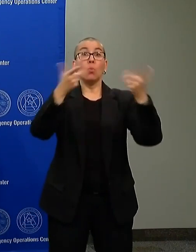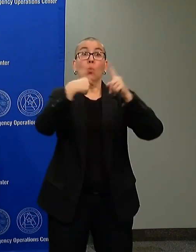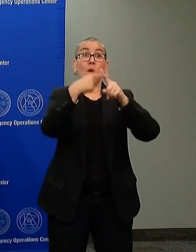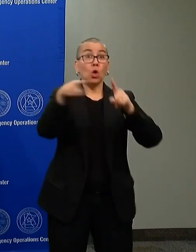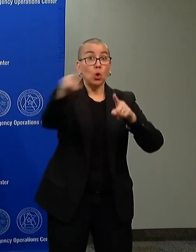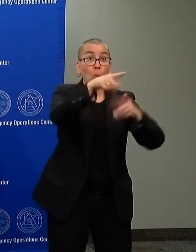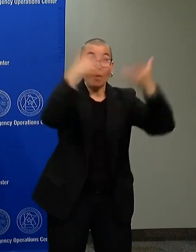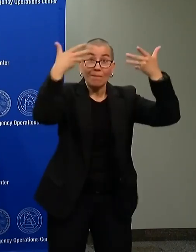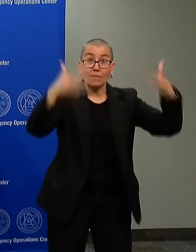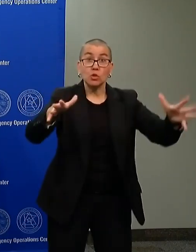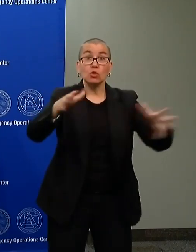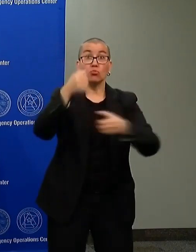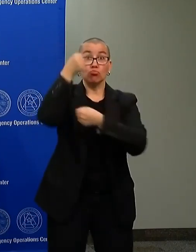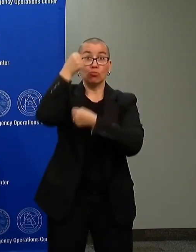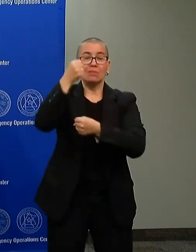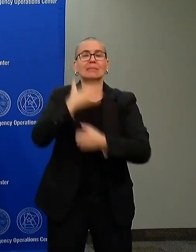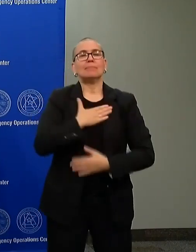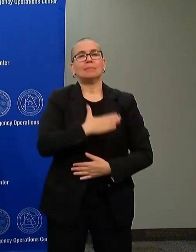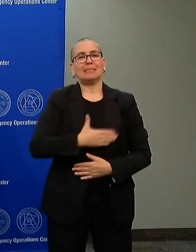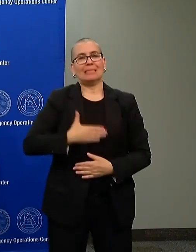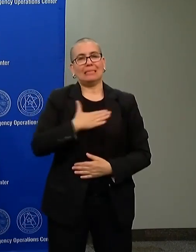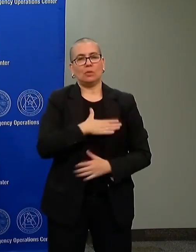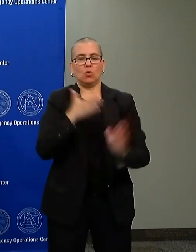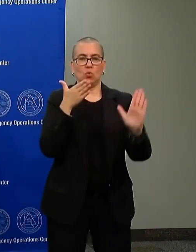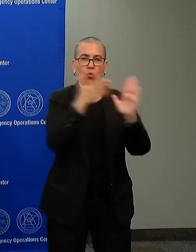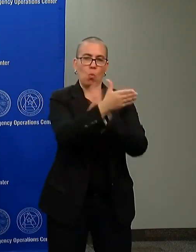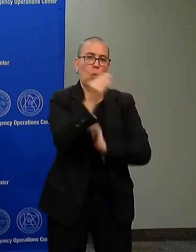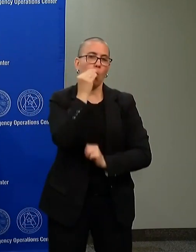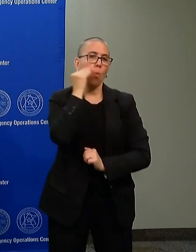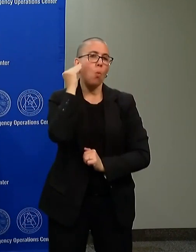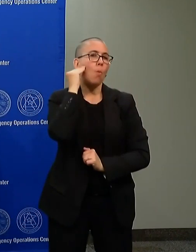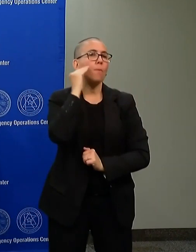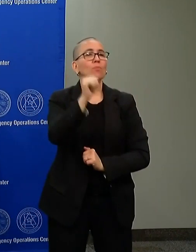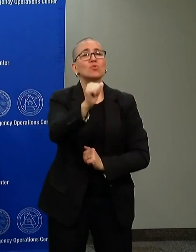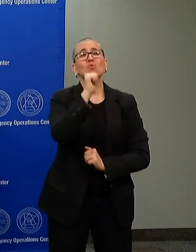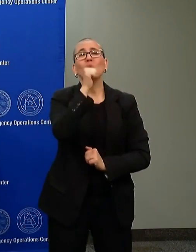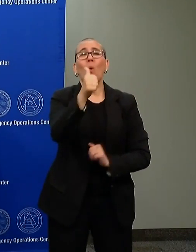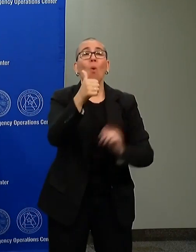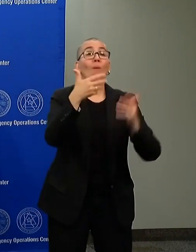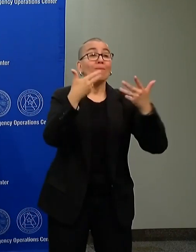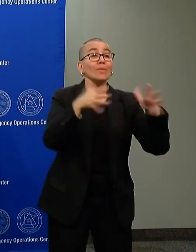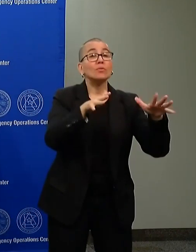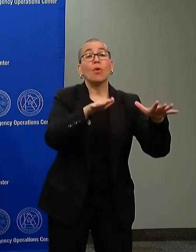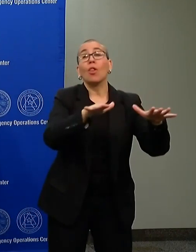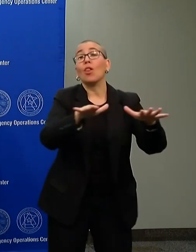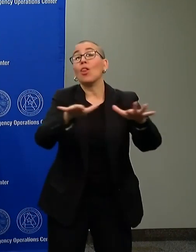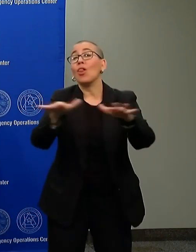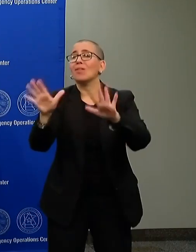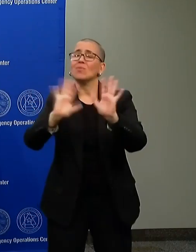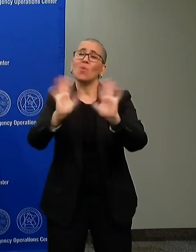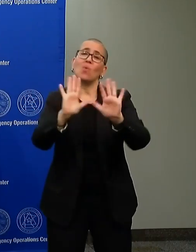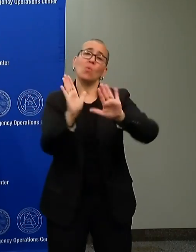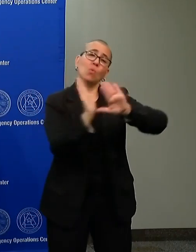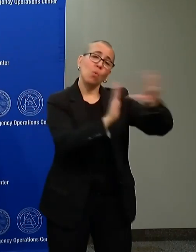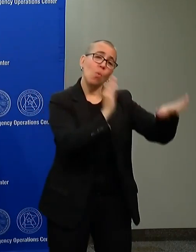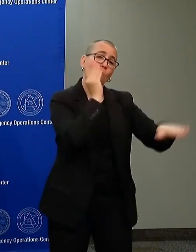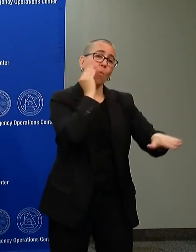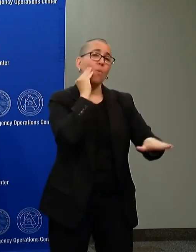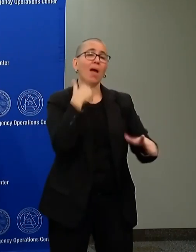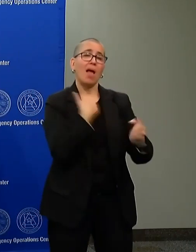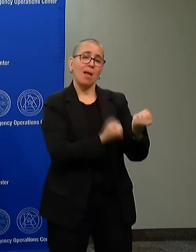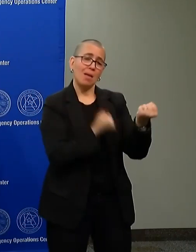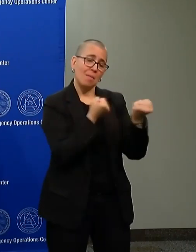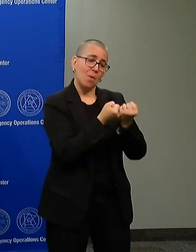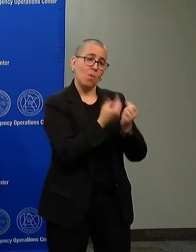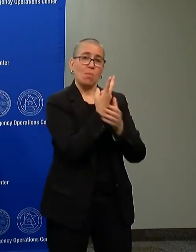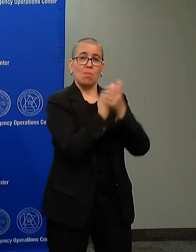to be out of the area, and to not do what the mayors both clearly and eloquently, and I would associate myself exactly with them. If you're out after eight